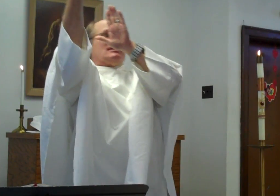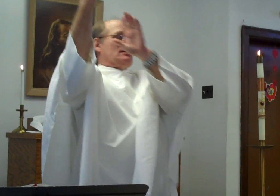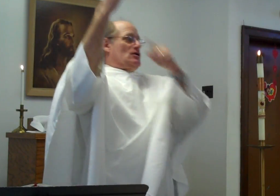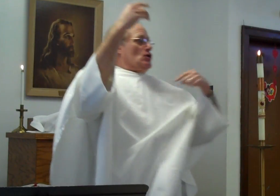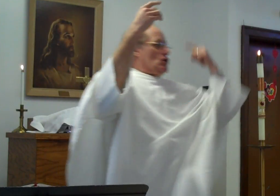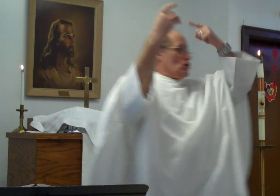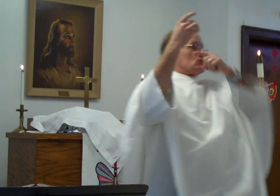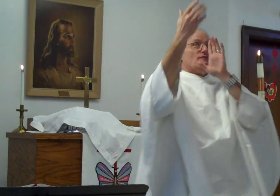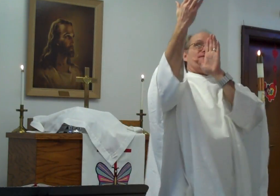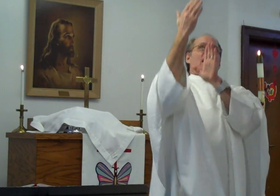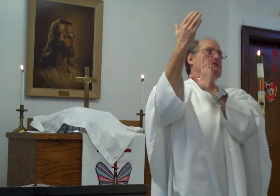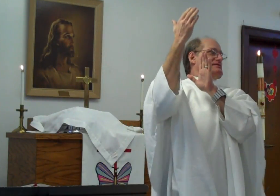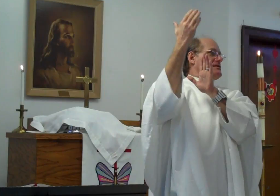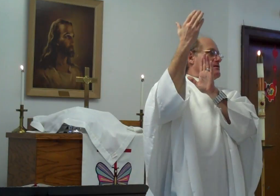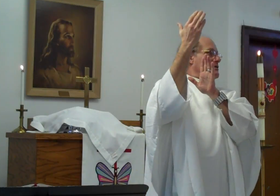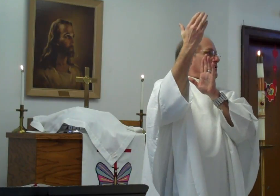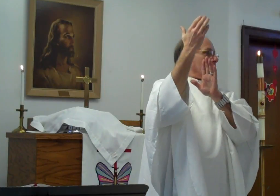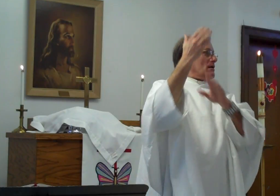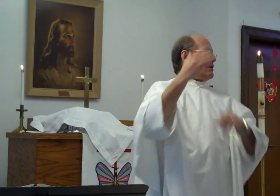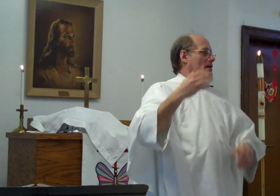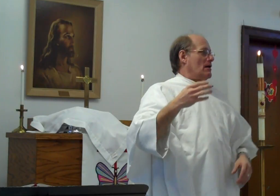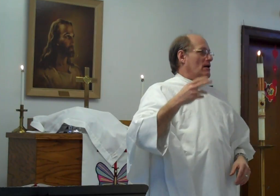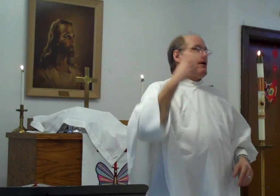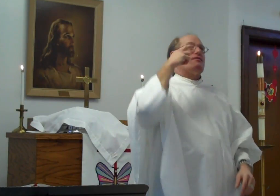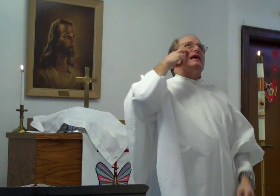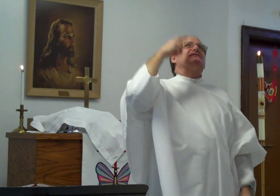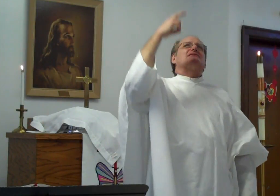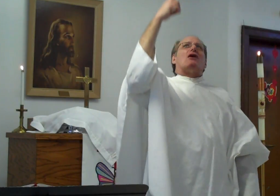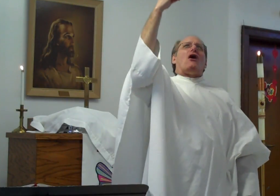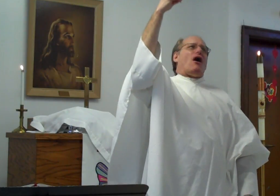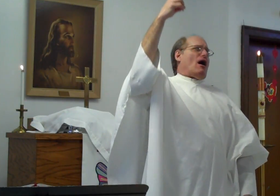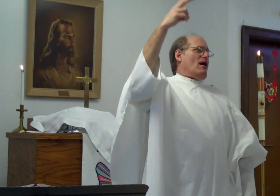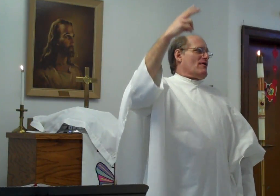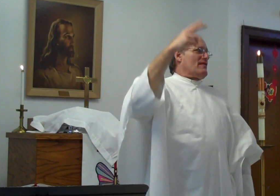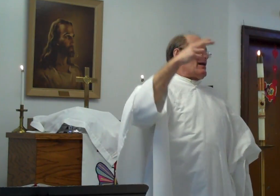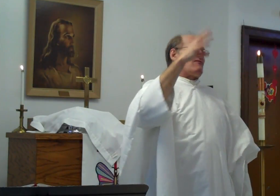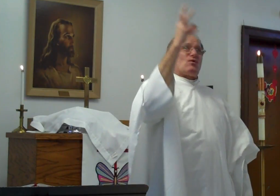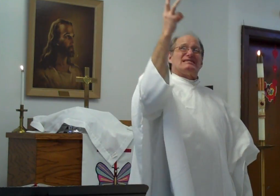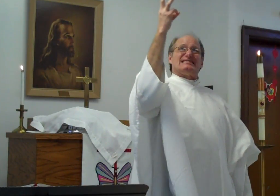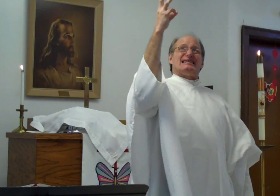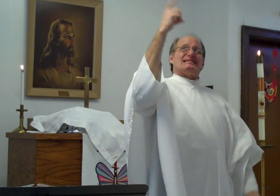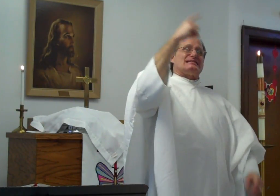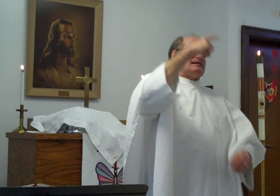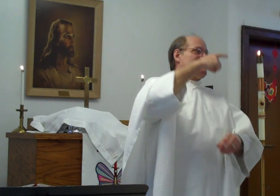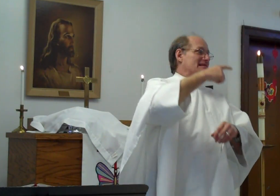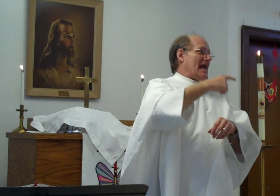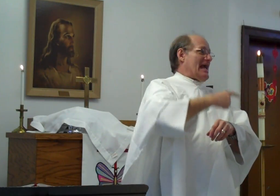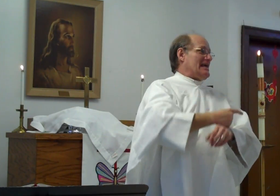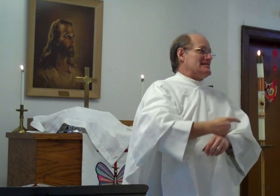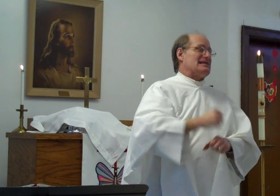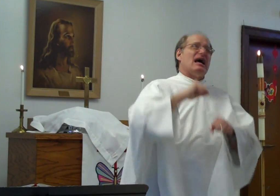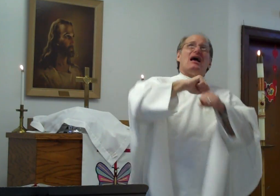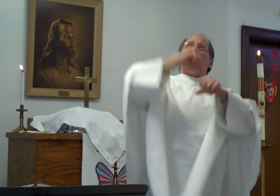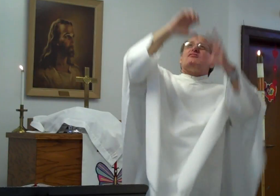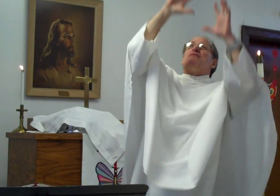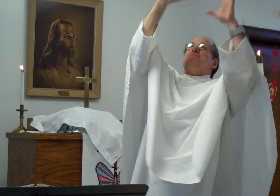to face. They saw that for six days the